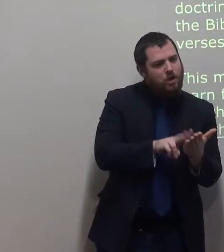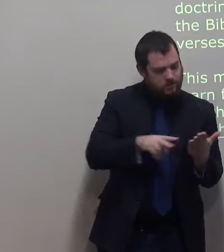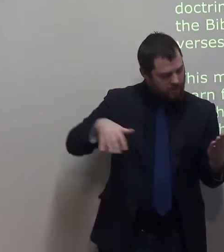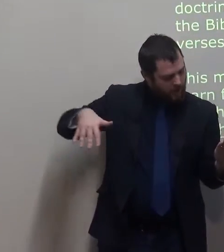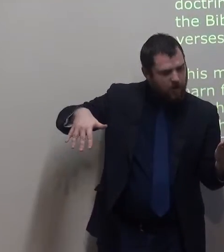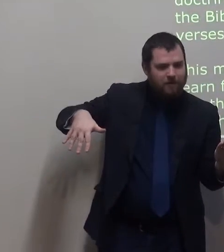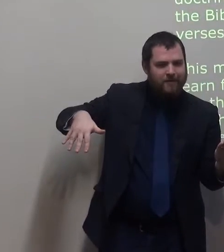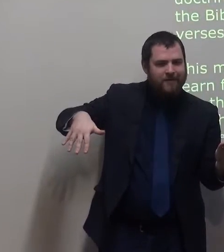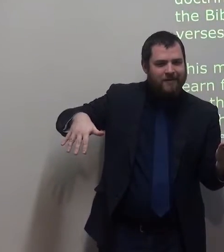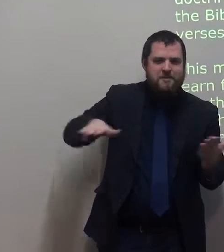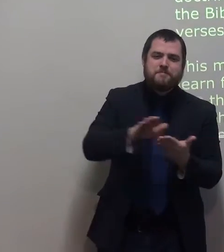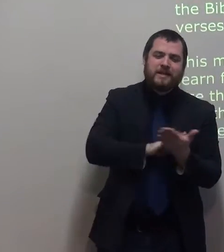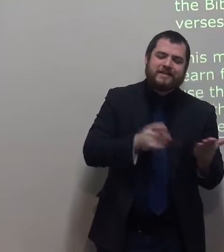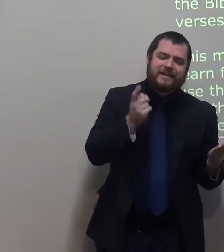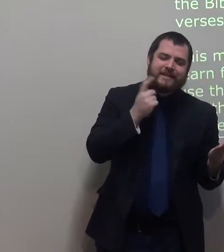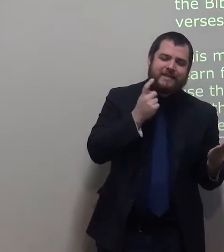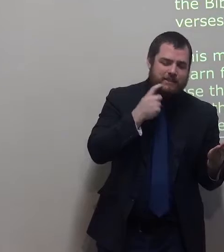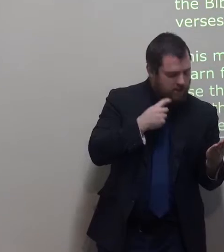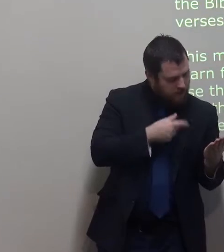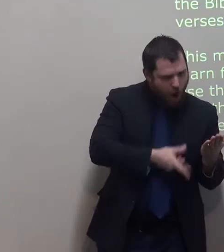This made it easy for people to learn from the Bible.